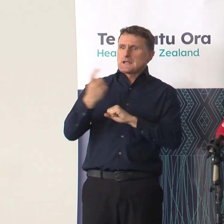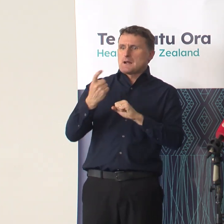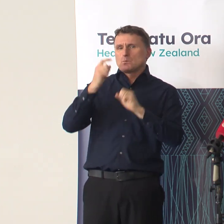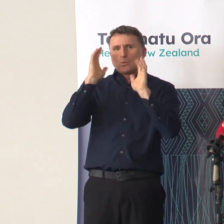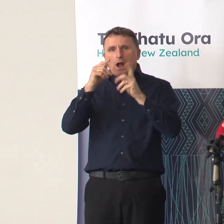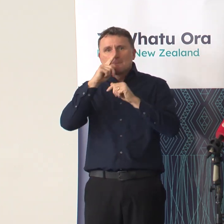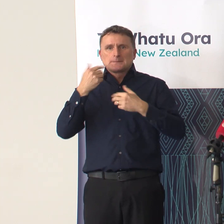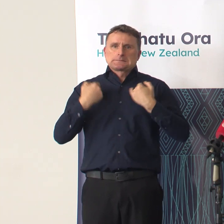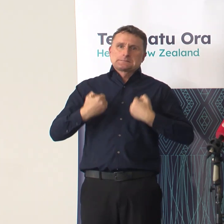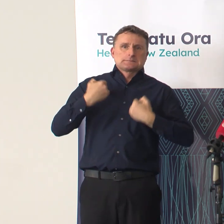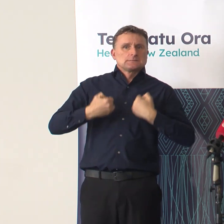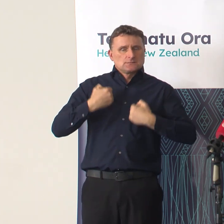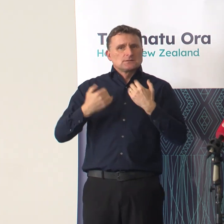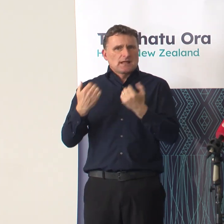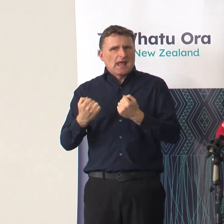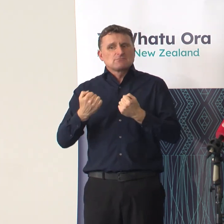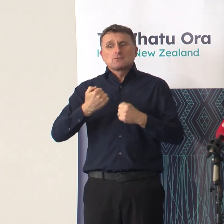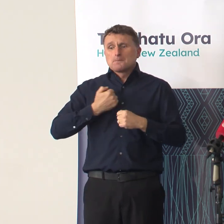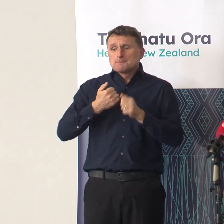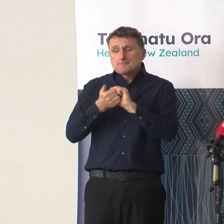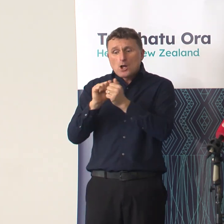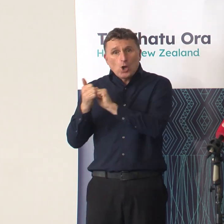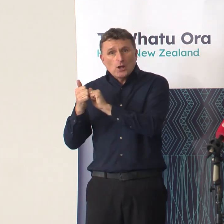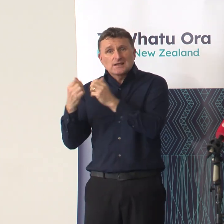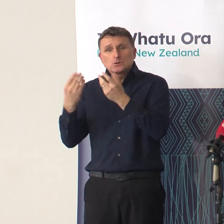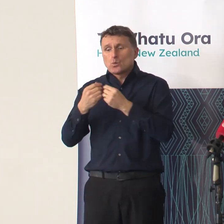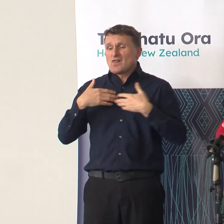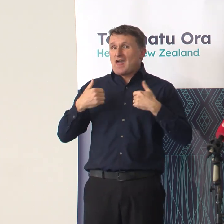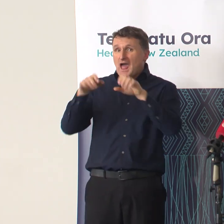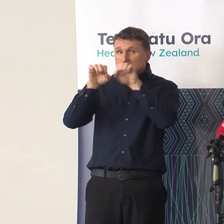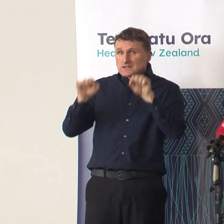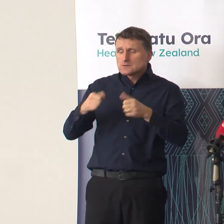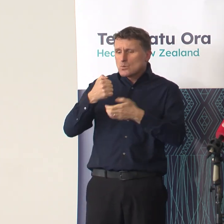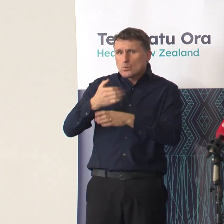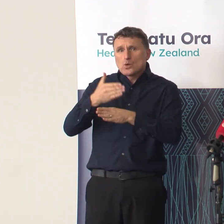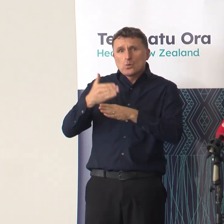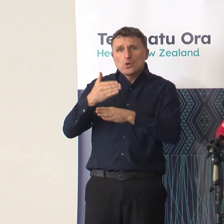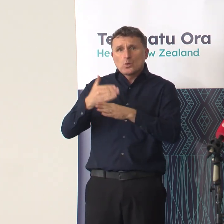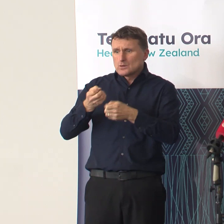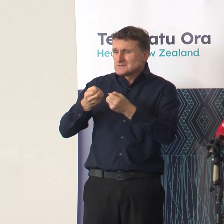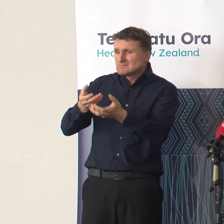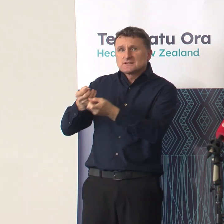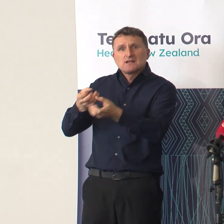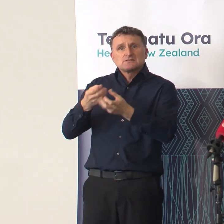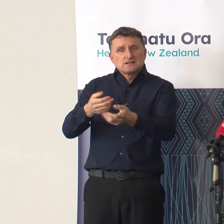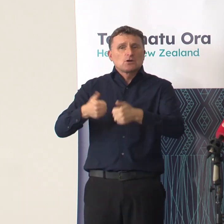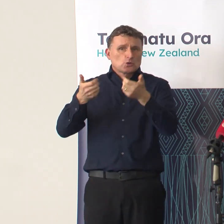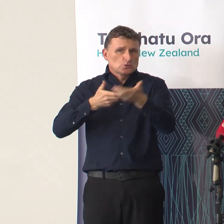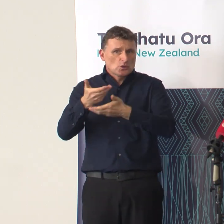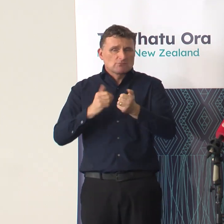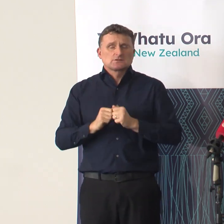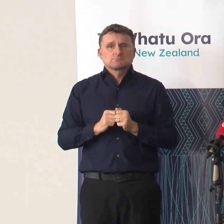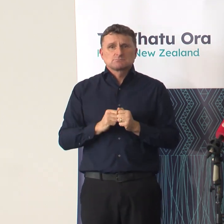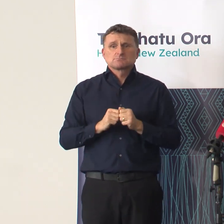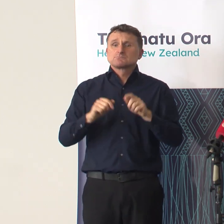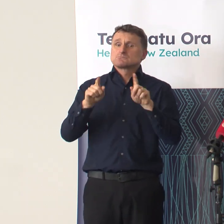colleagues around the motu have been able to work together consistently to keep delivering. At the same time districts have been experiencing